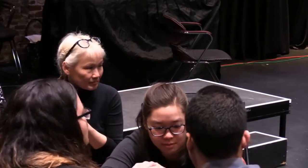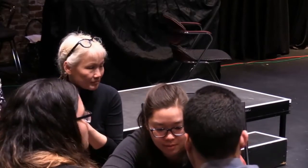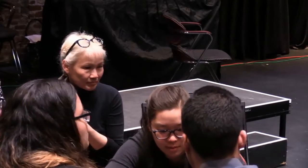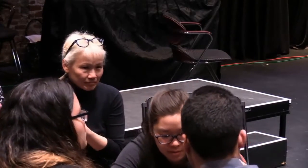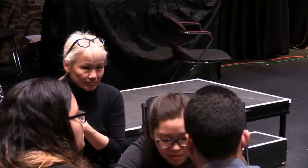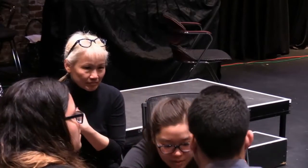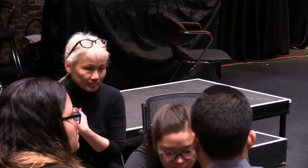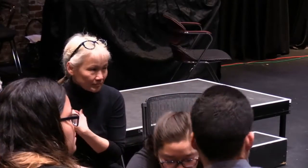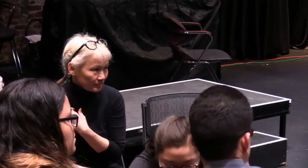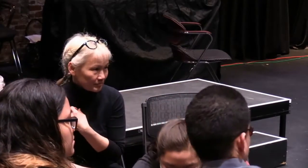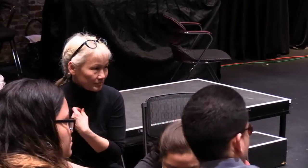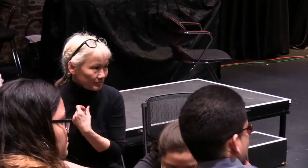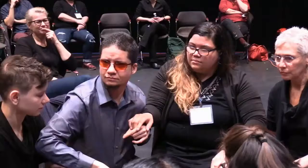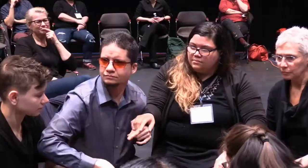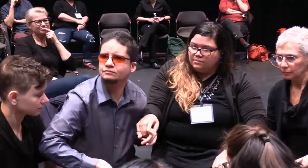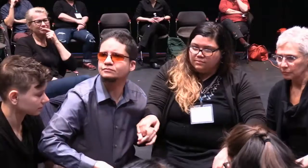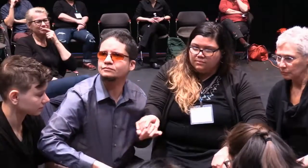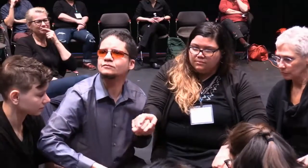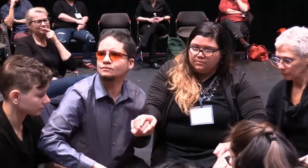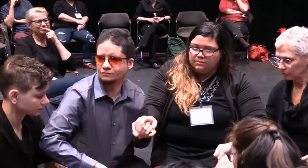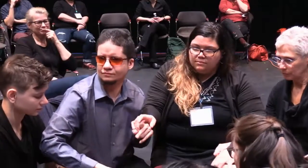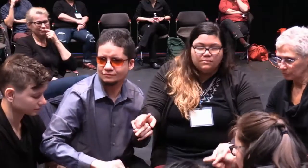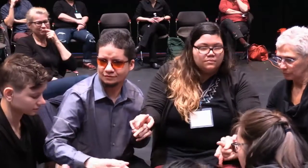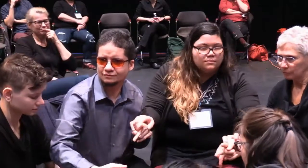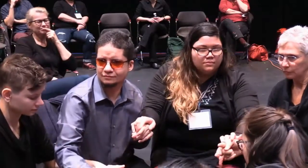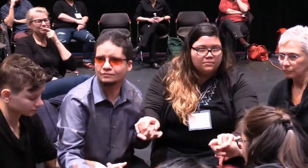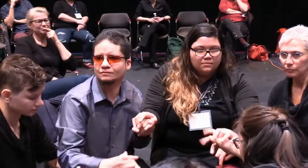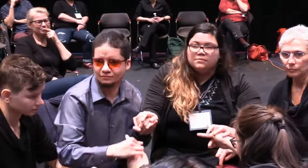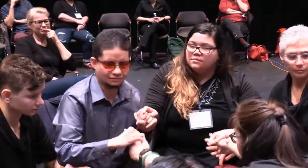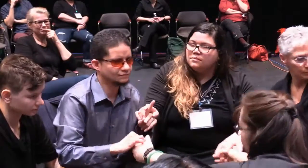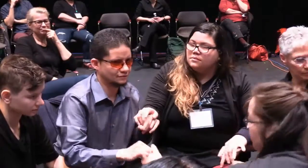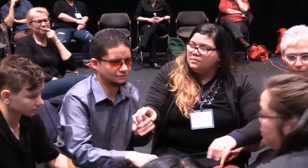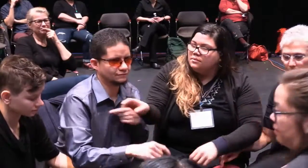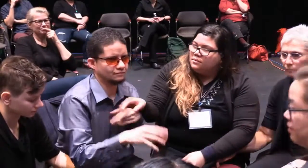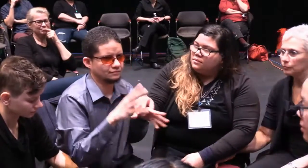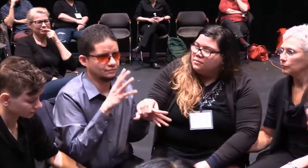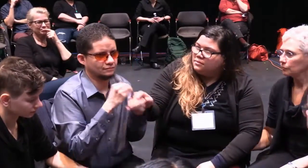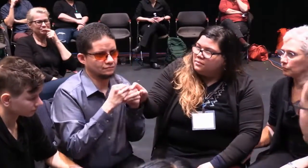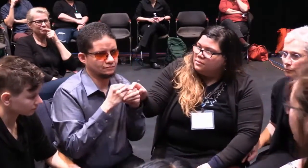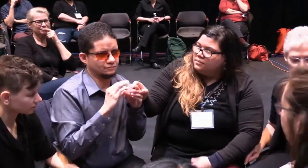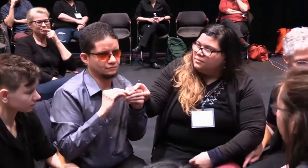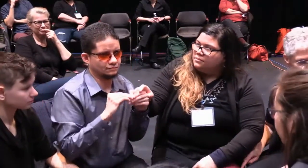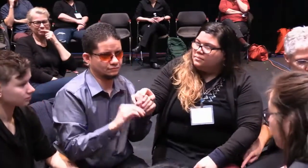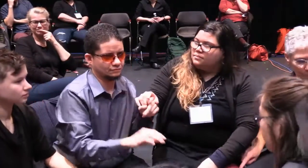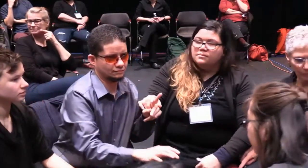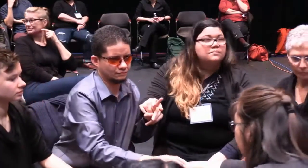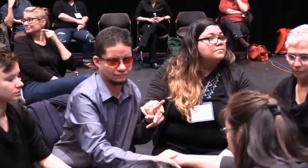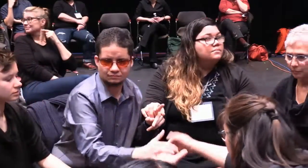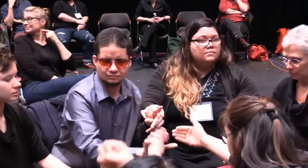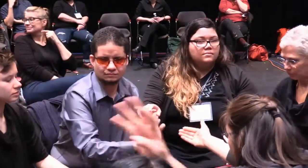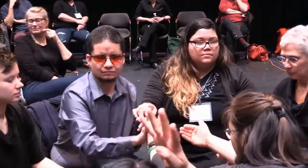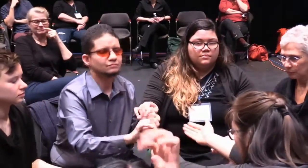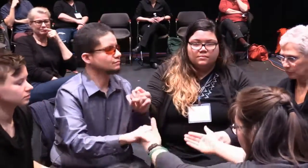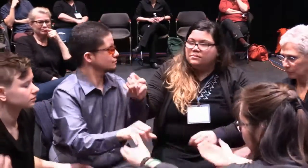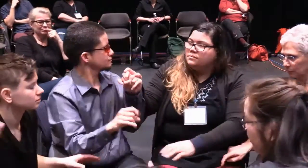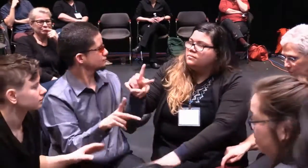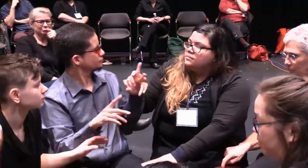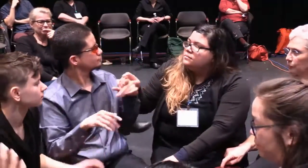Do we need to change the setup? Actually, another person has joined the group. We're making everyone aware. Great.